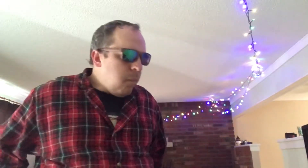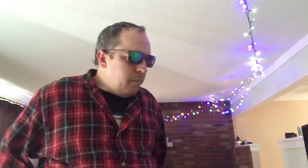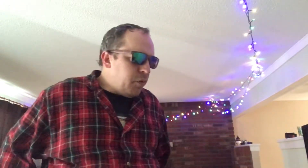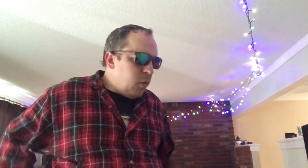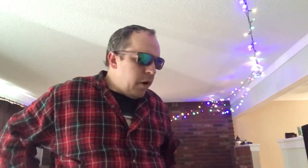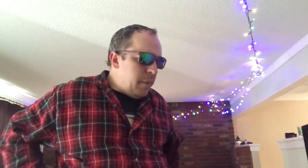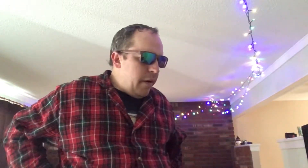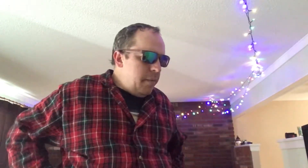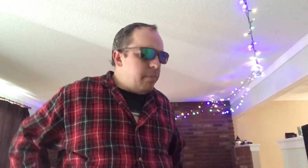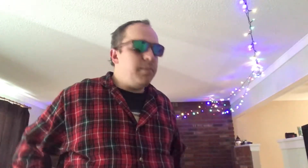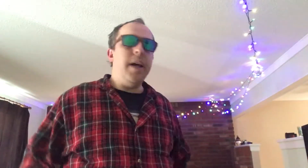waterberry?